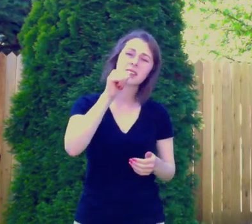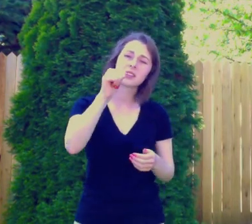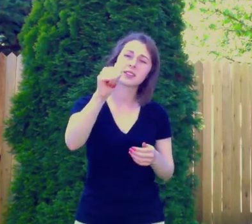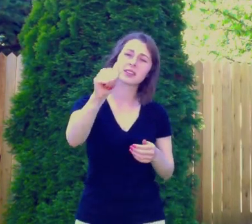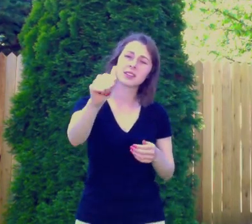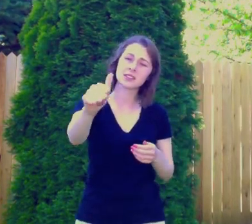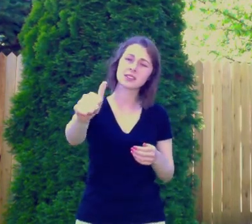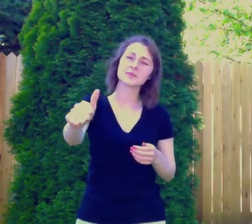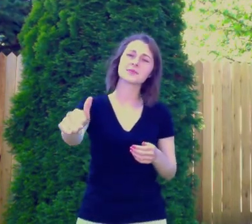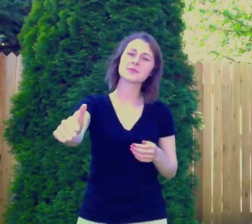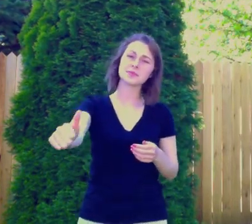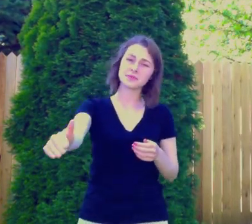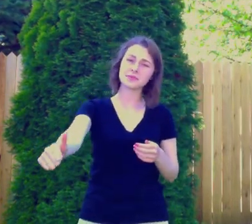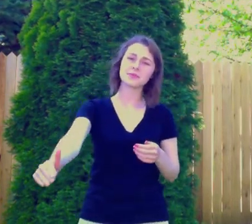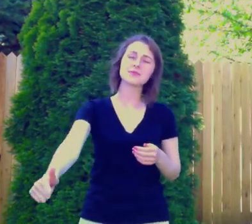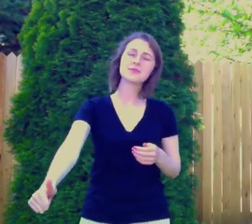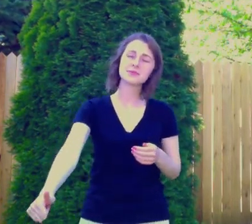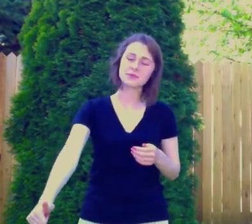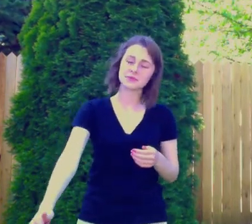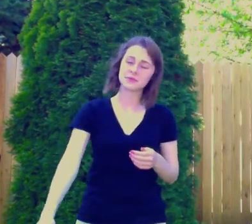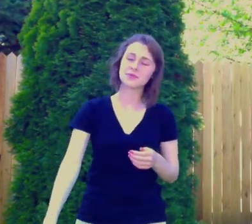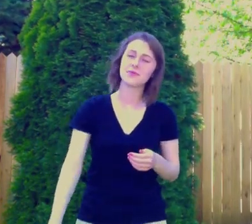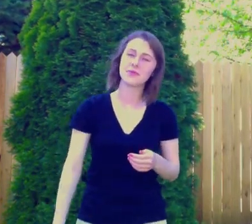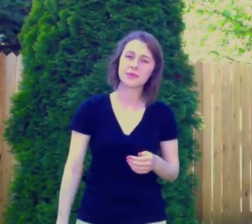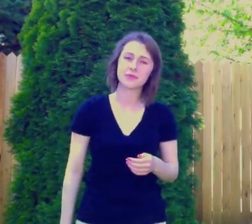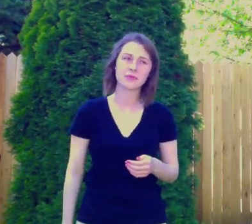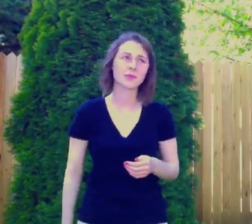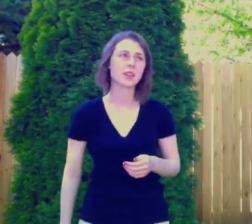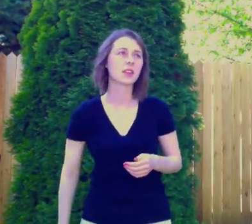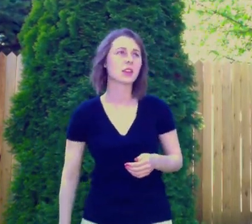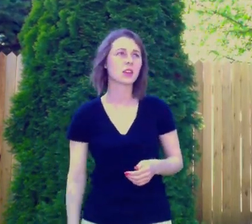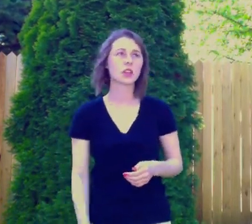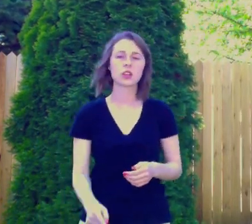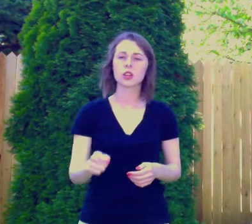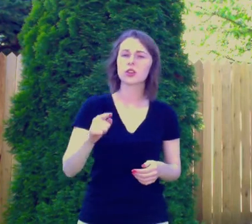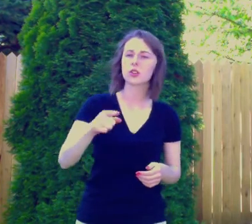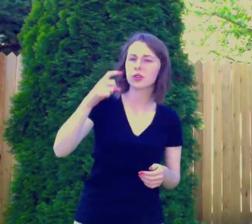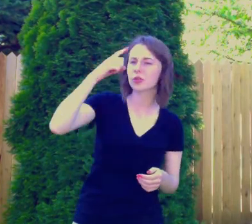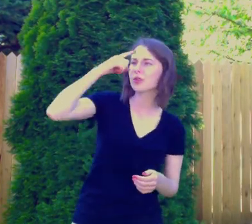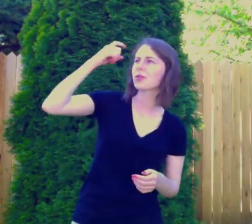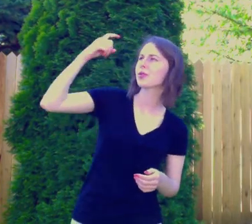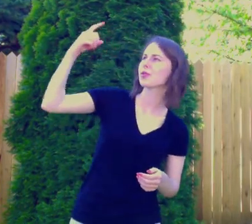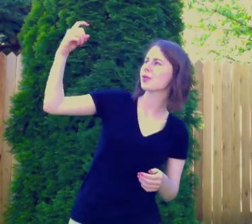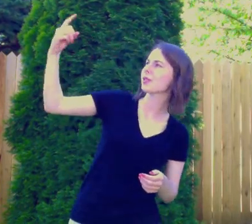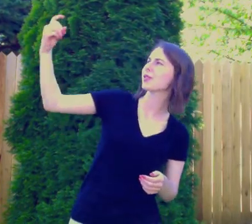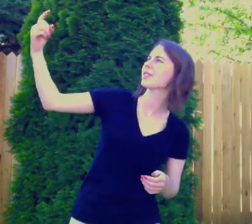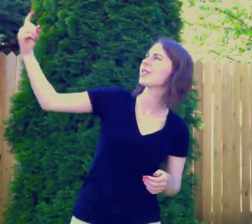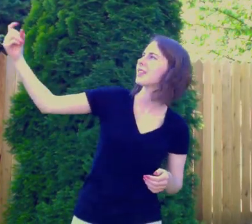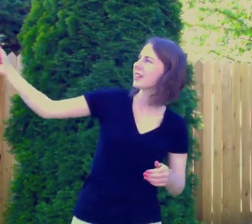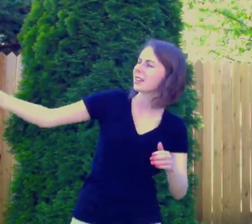day after day Words of kindness